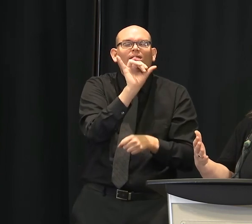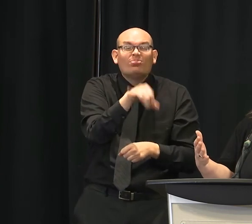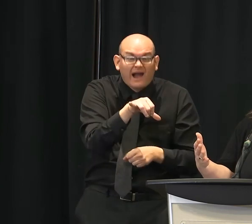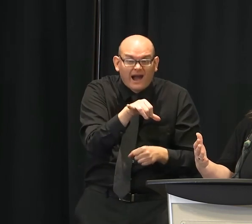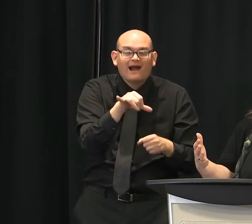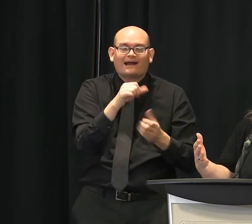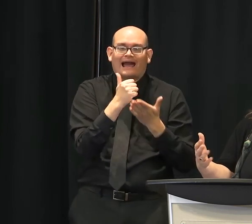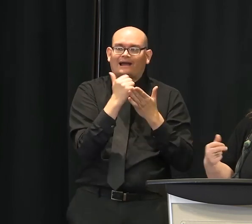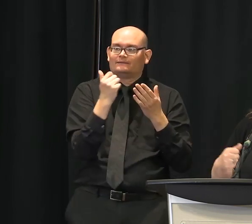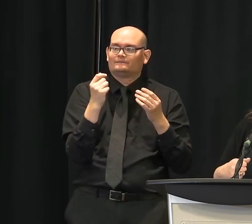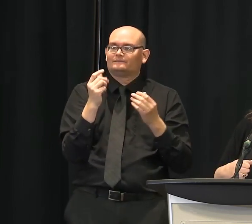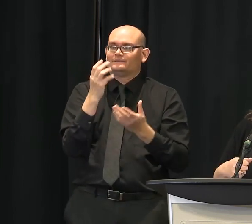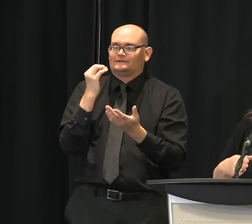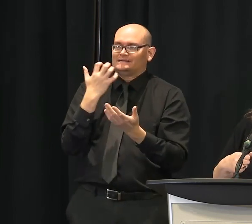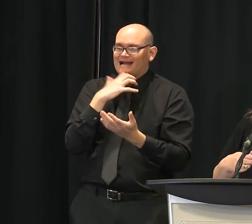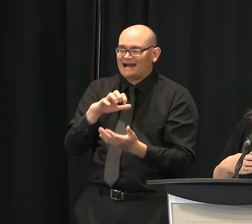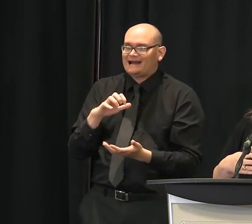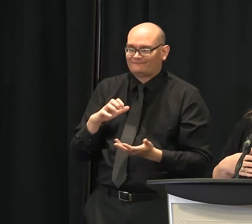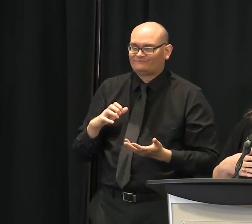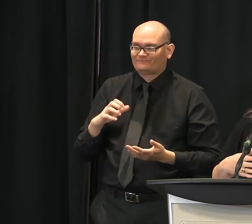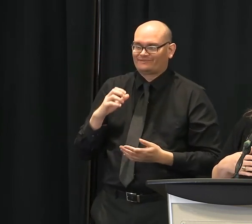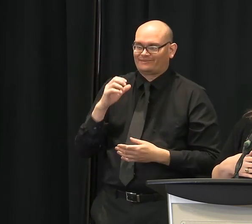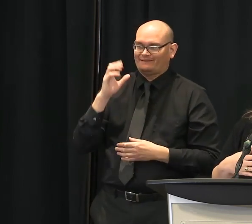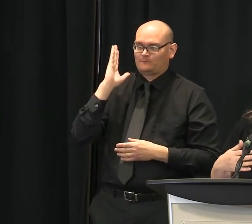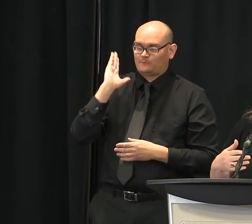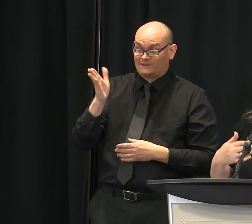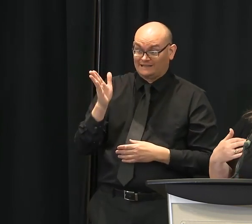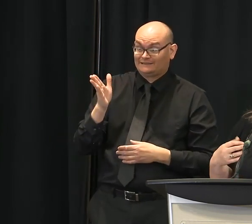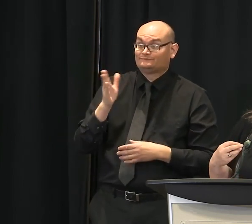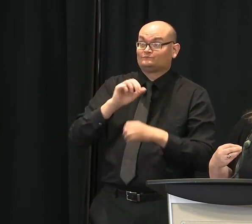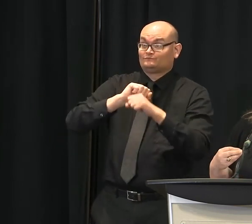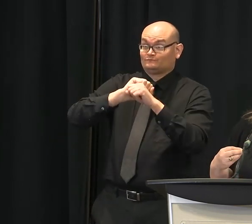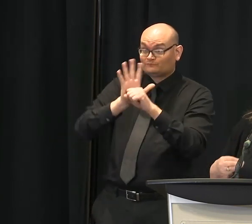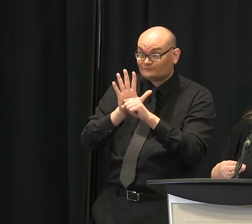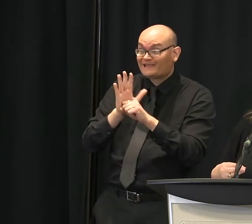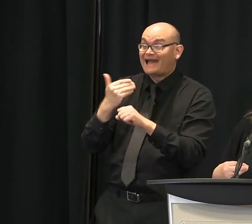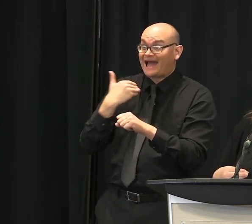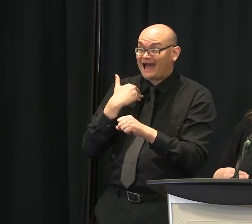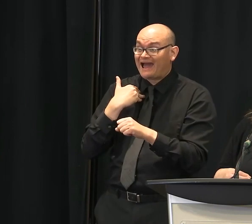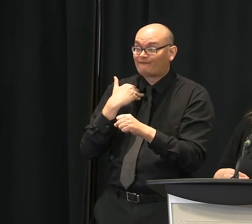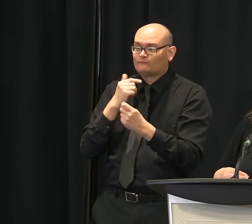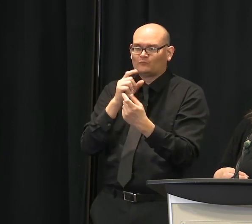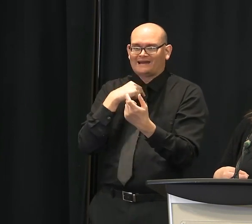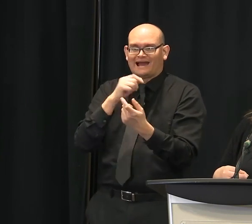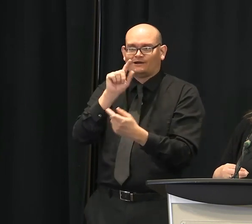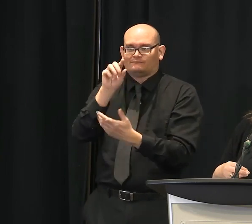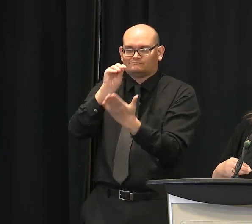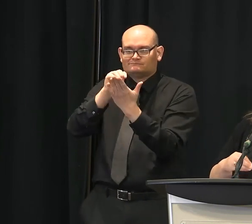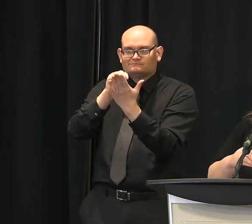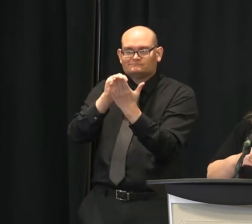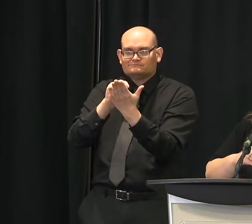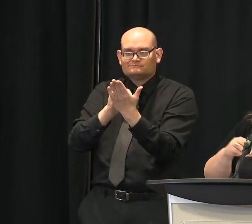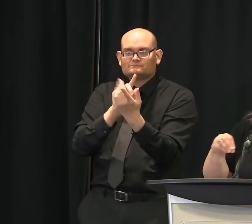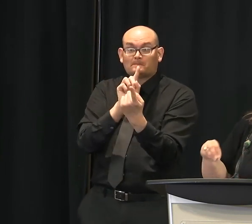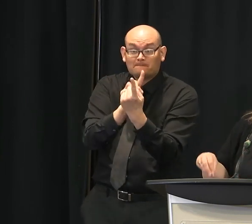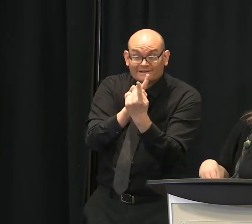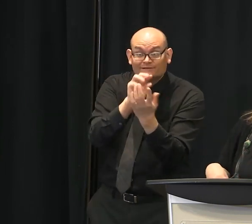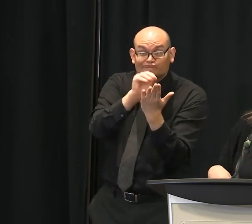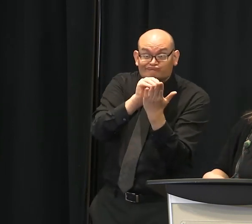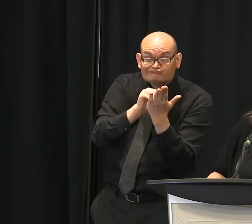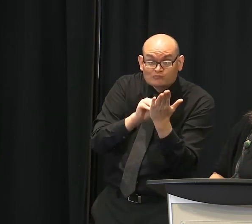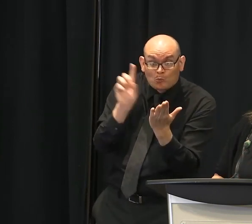could infect someone else, that then gives us more, I think, more of a little bit of a sense of security in terms of knowing